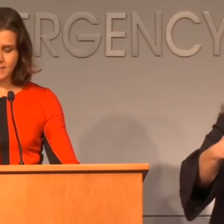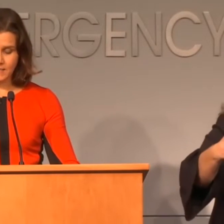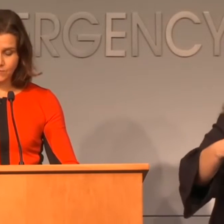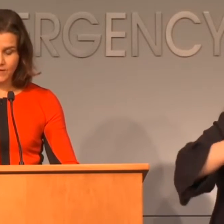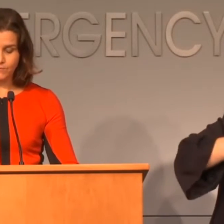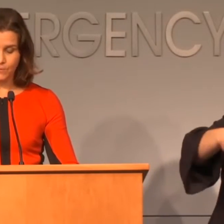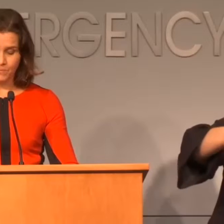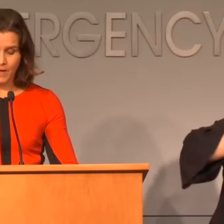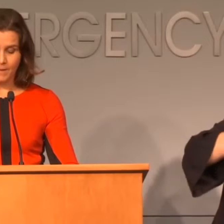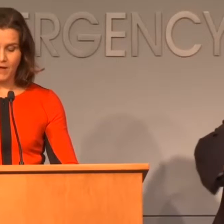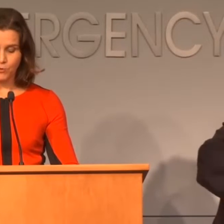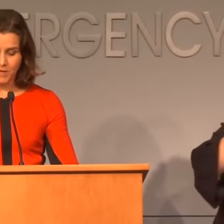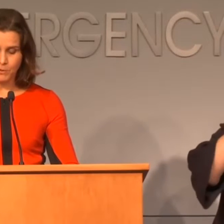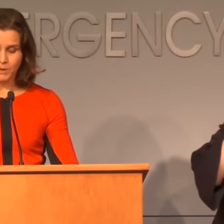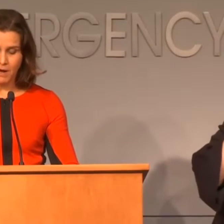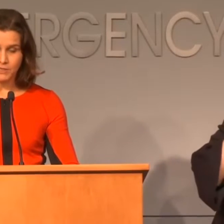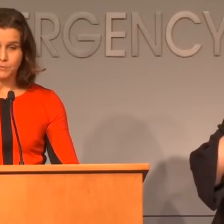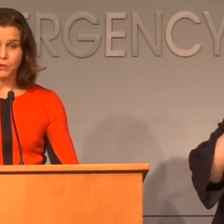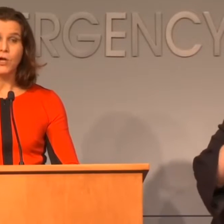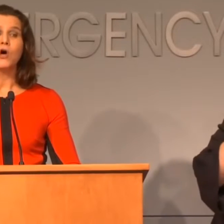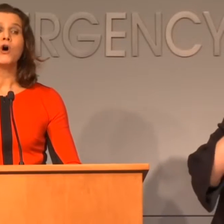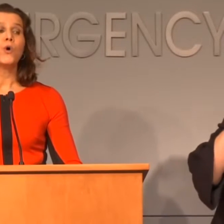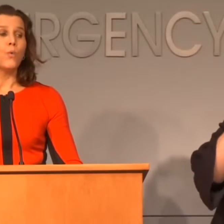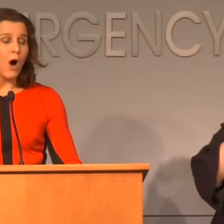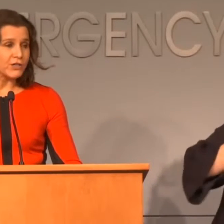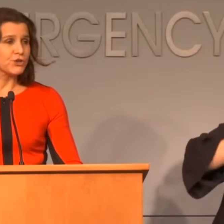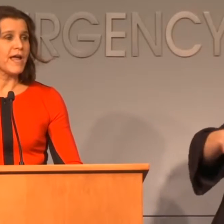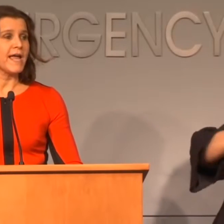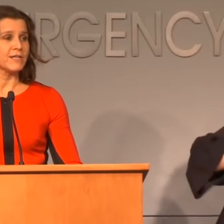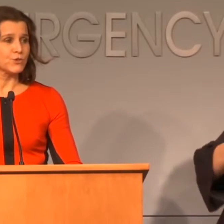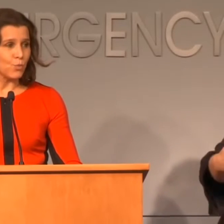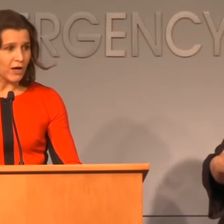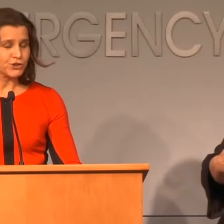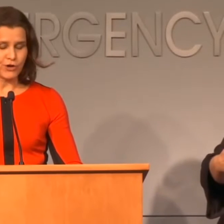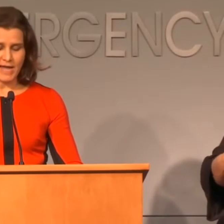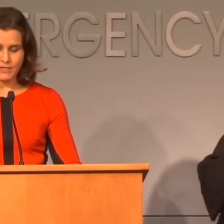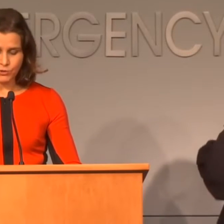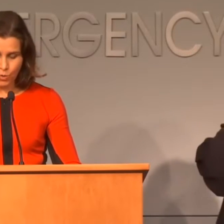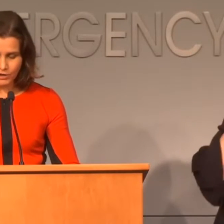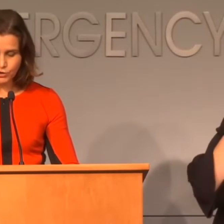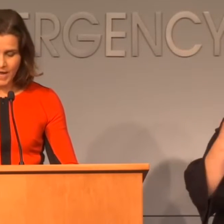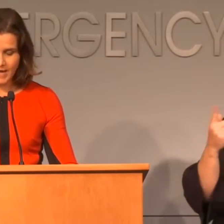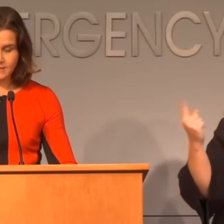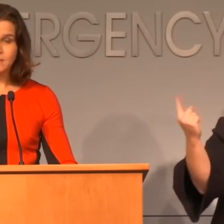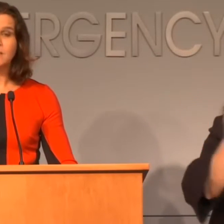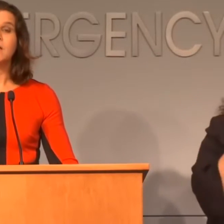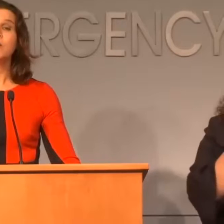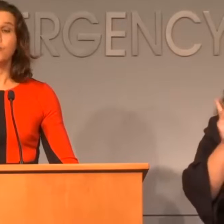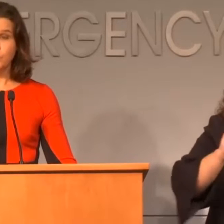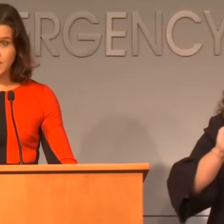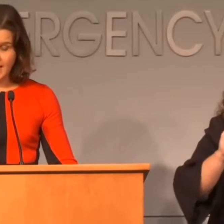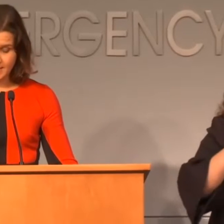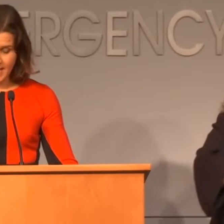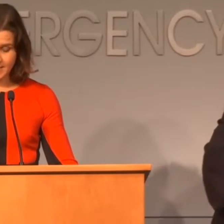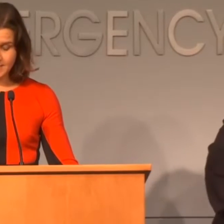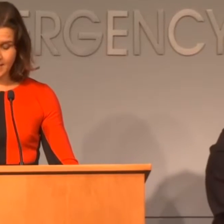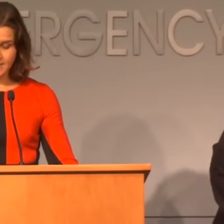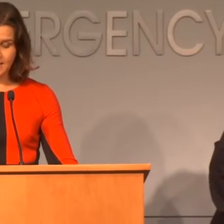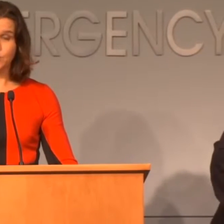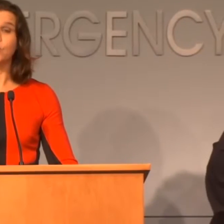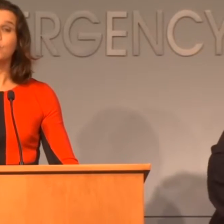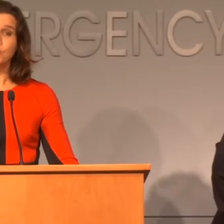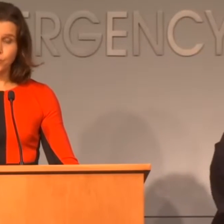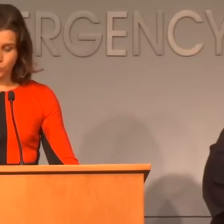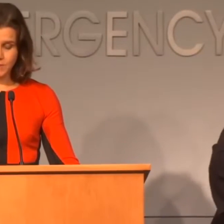away six feet from other people when possible. Wash your hands, wash your hands, wash your hands. Use hand